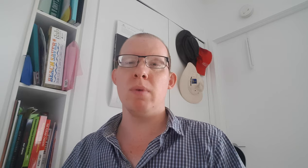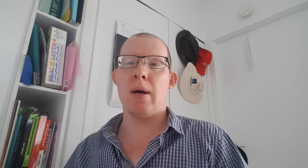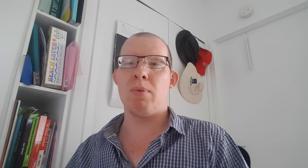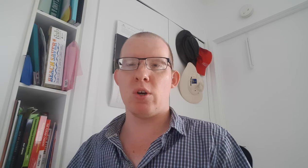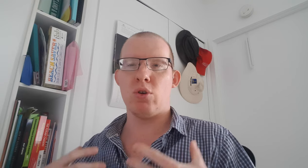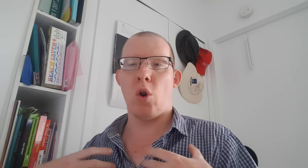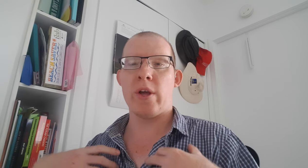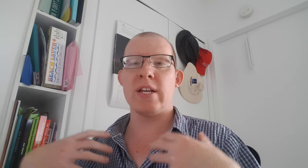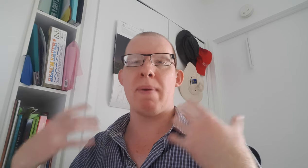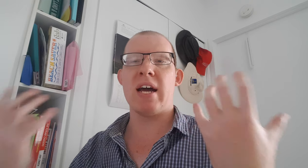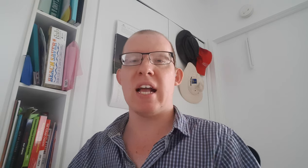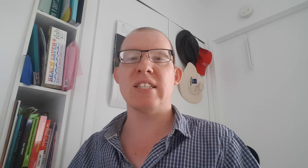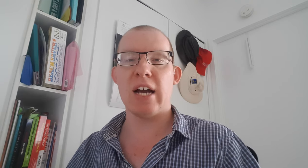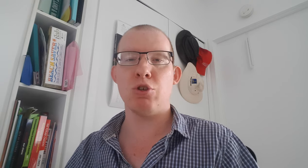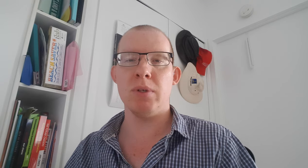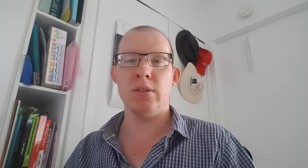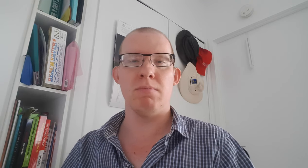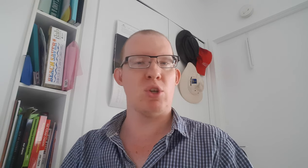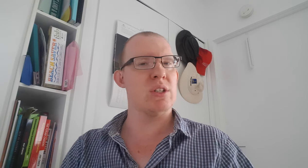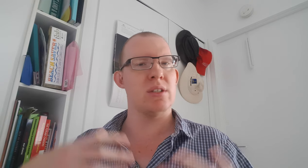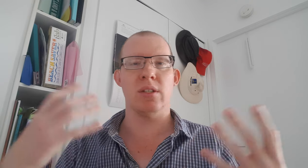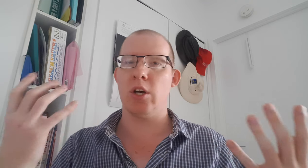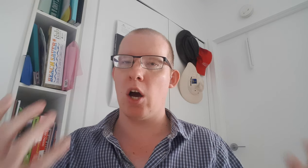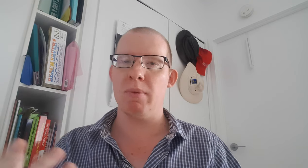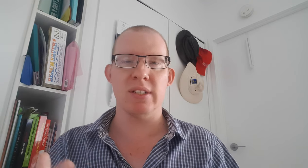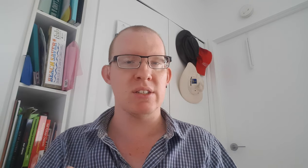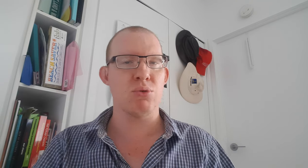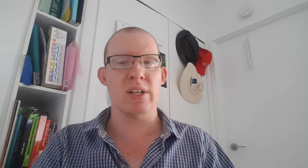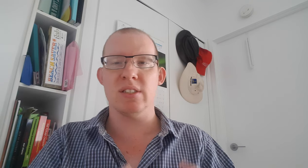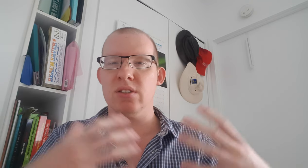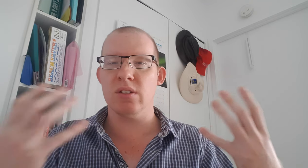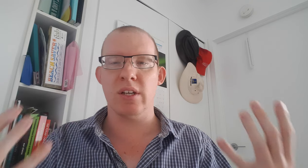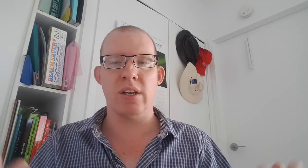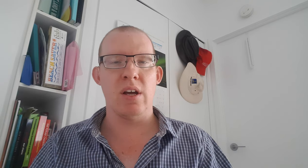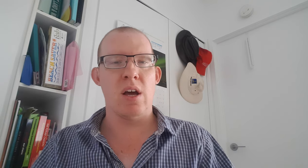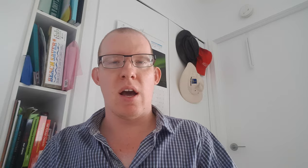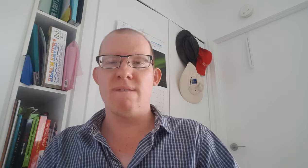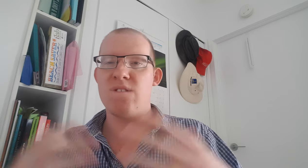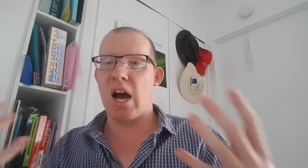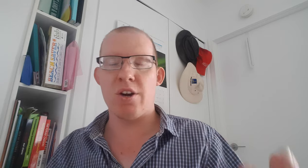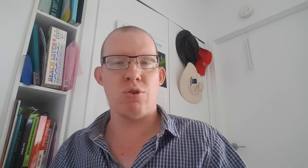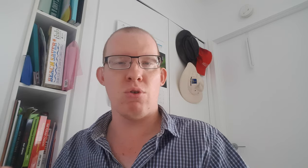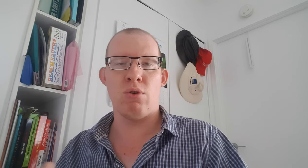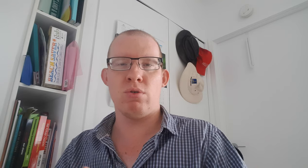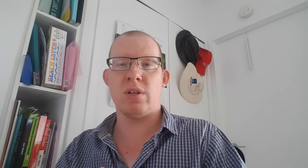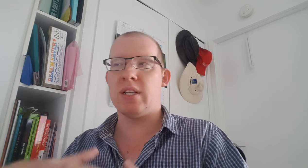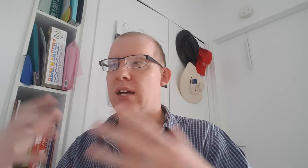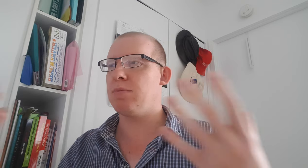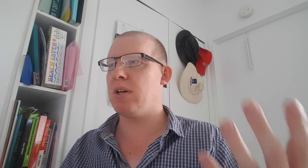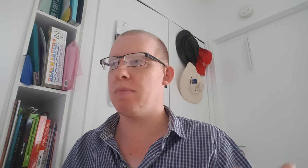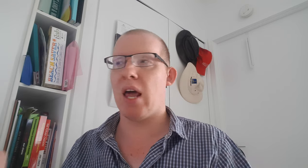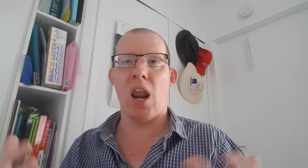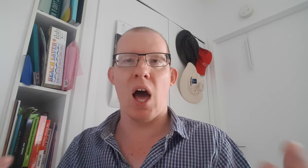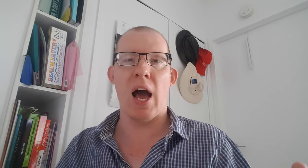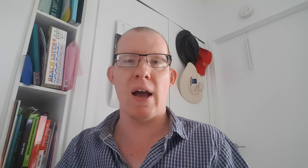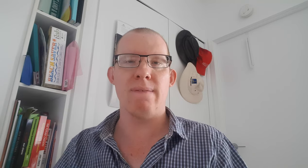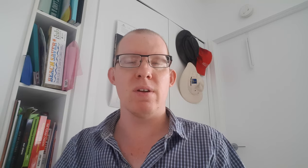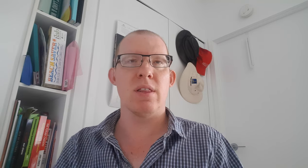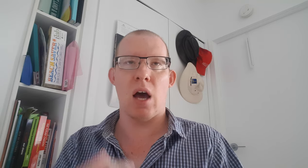you because you're learning about attachment because of the common interests and values and aspects about life that